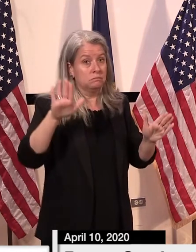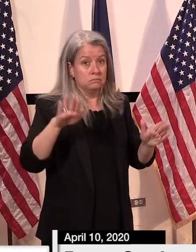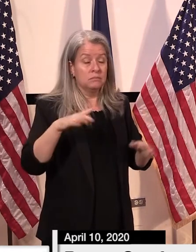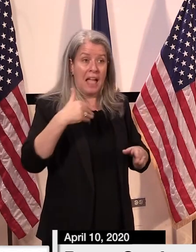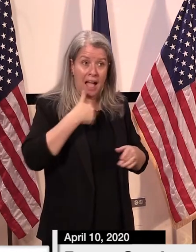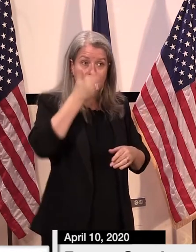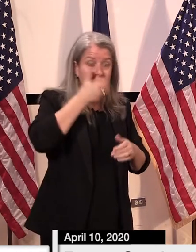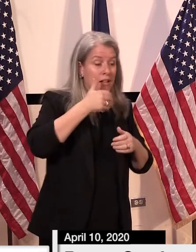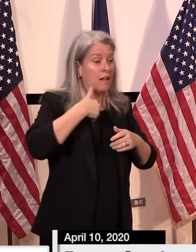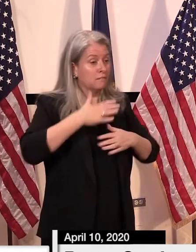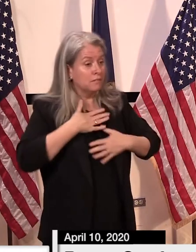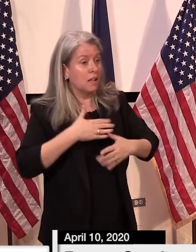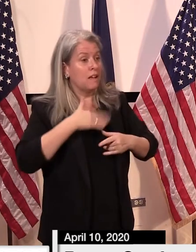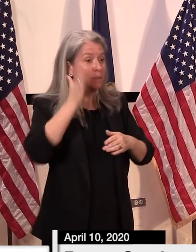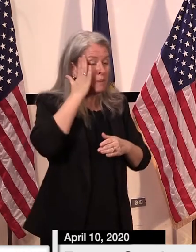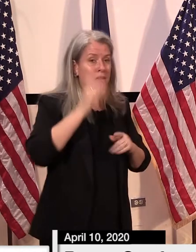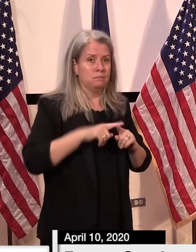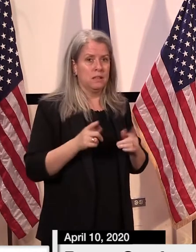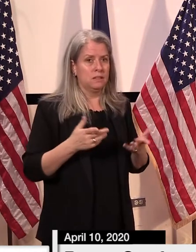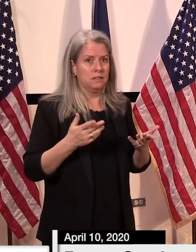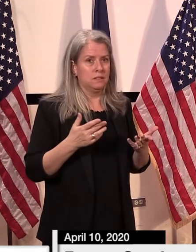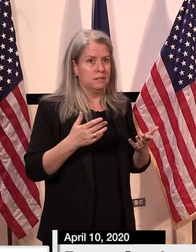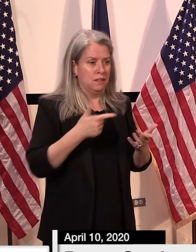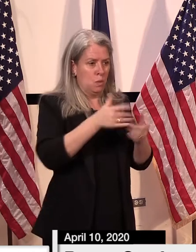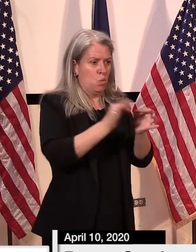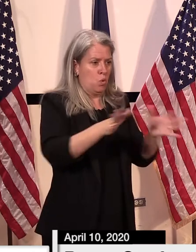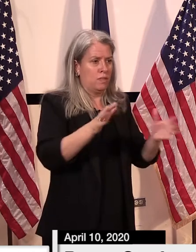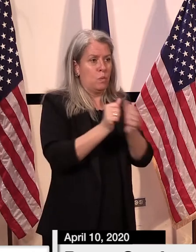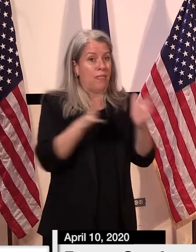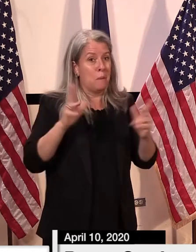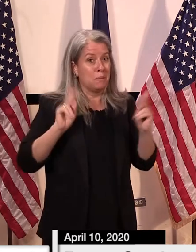but if we don't have the personnel then it's all for nothing